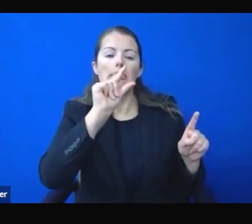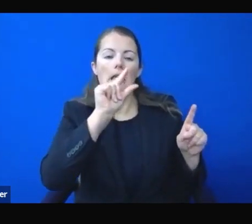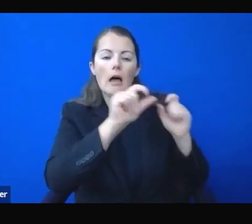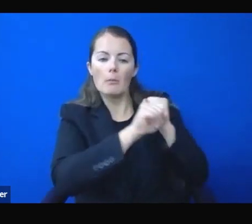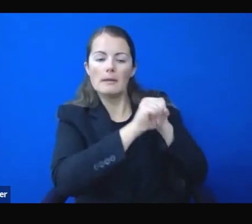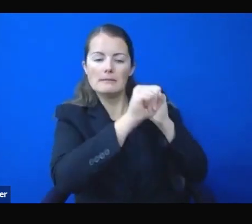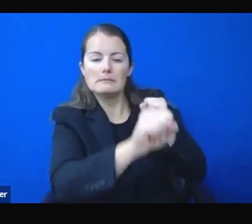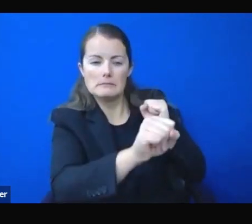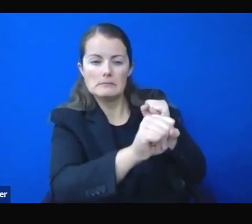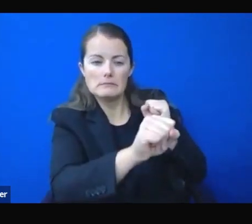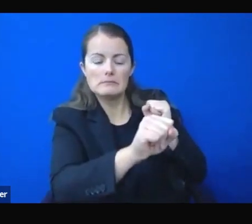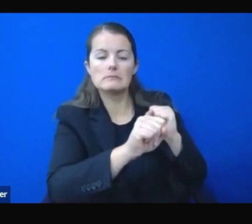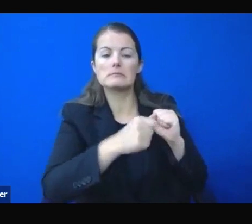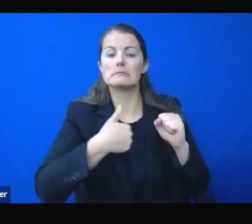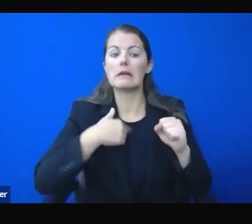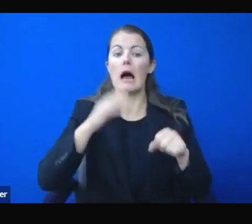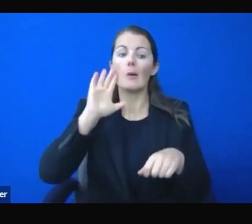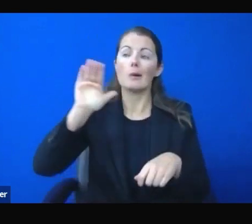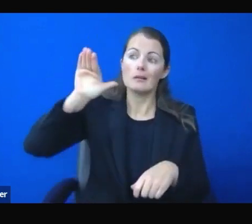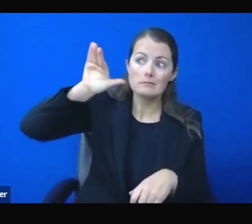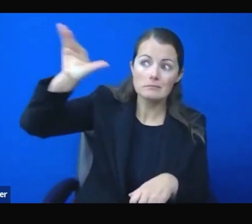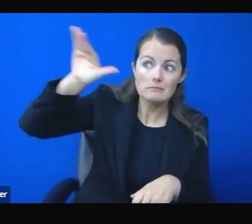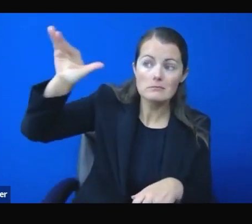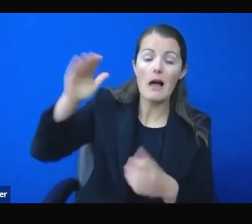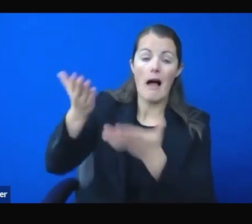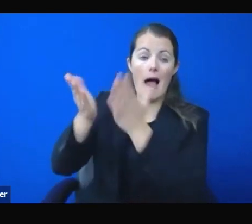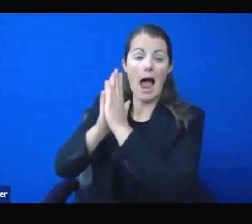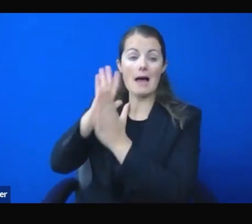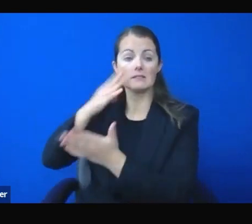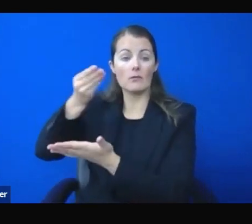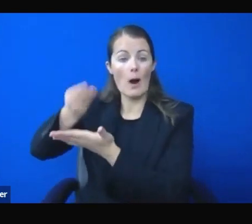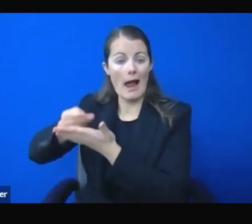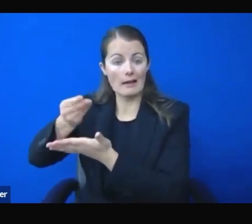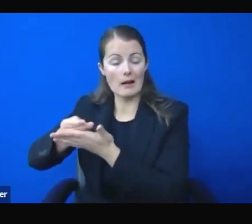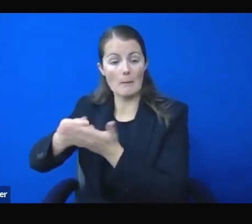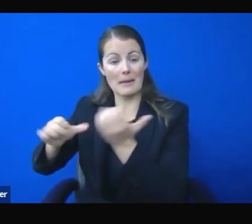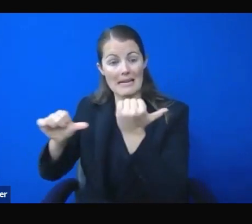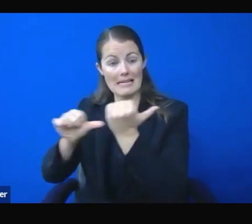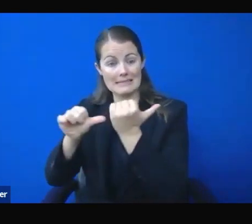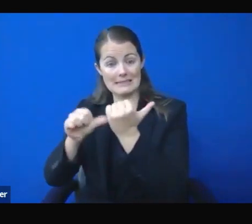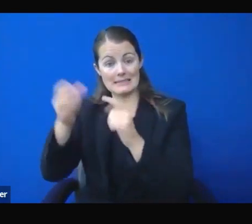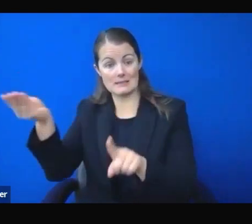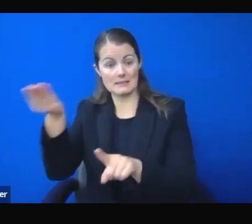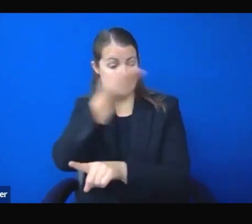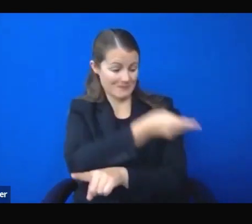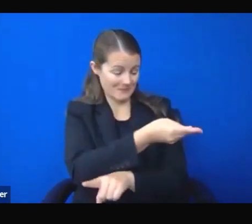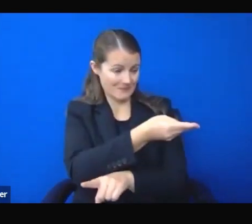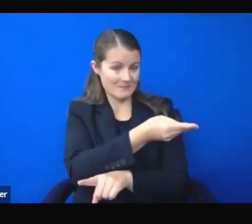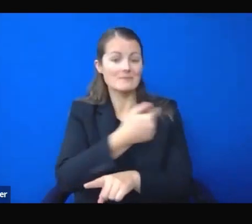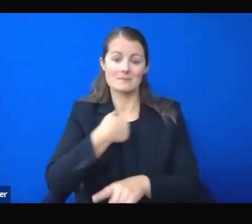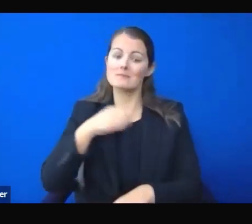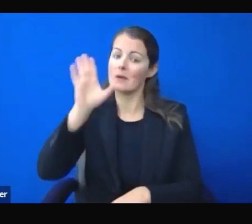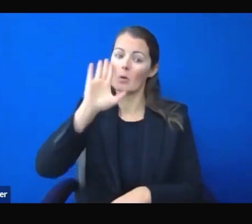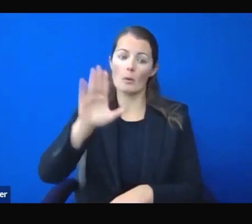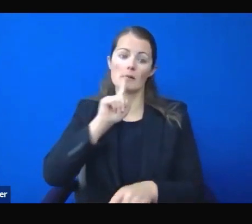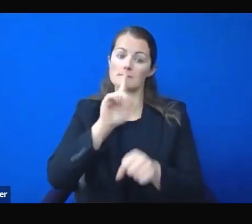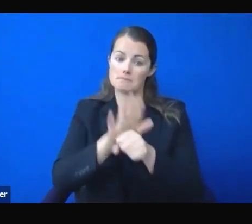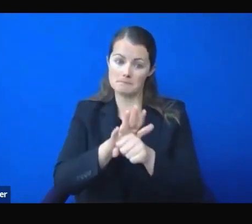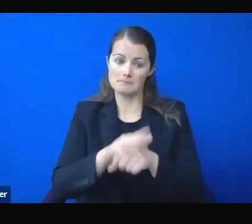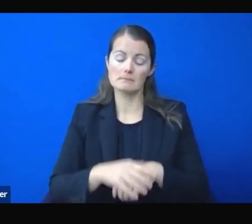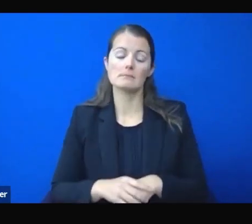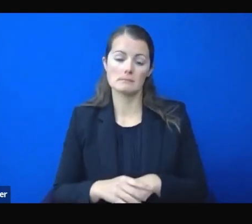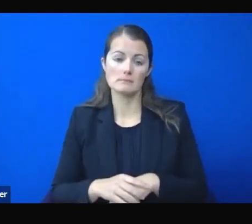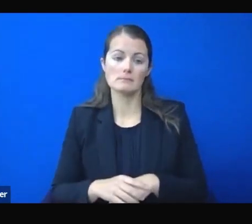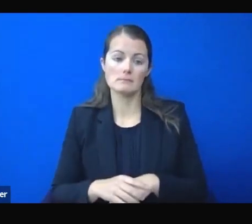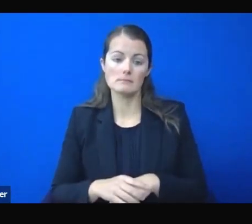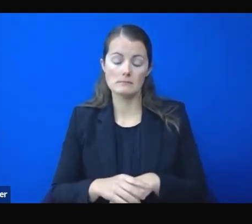for economic assistance for our impacted landlords. This is one of dozens of areas of economic assistance that we are